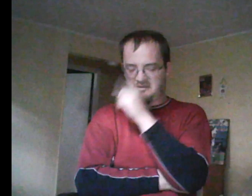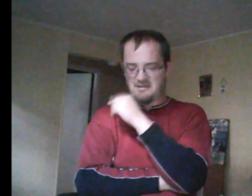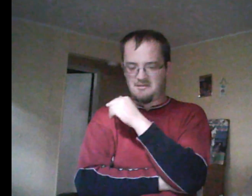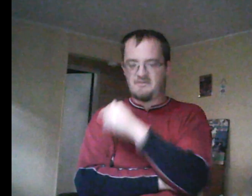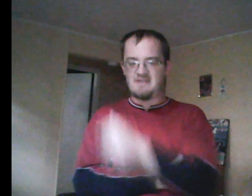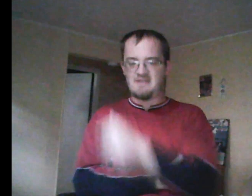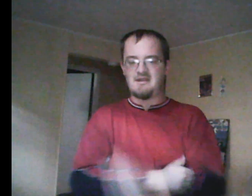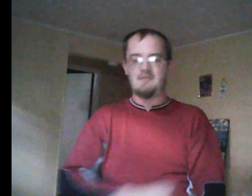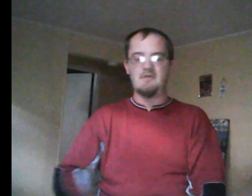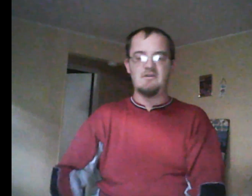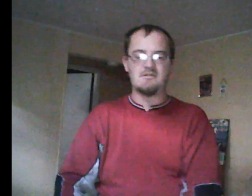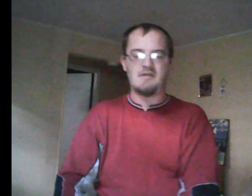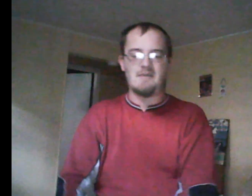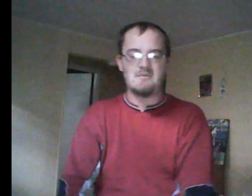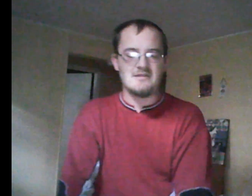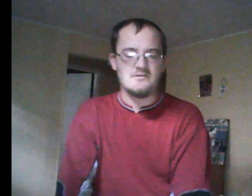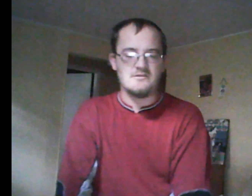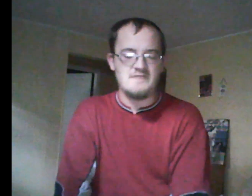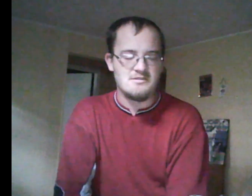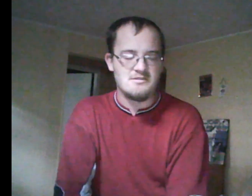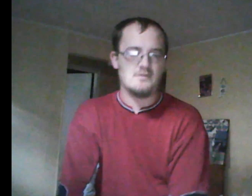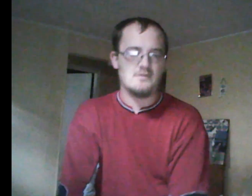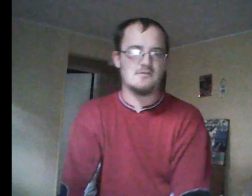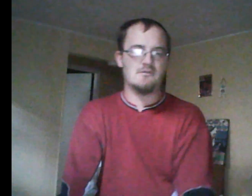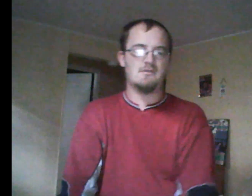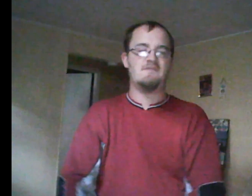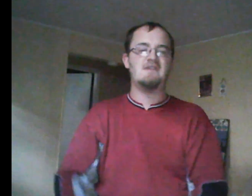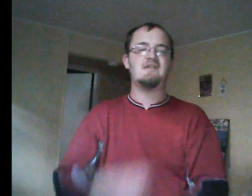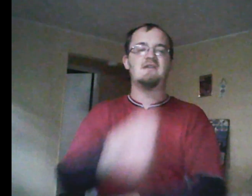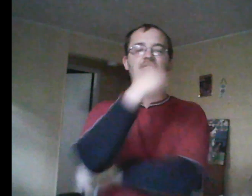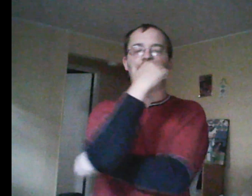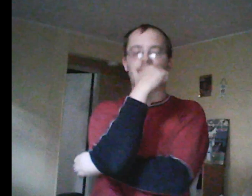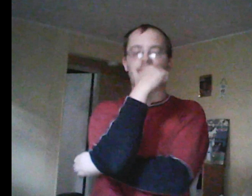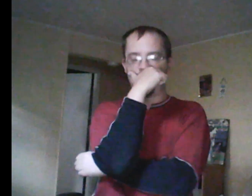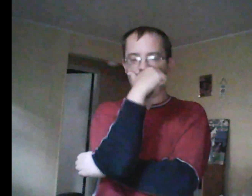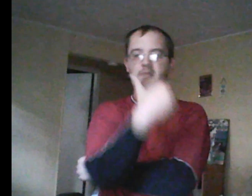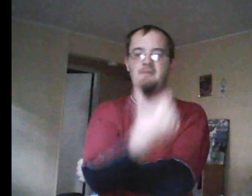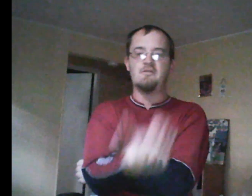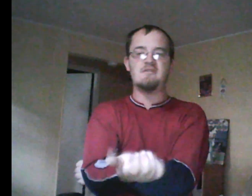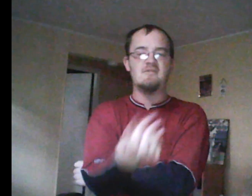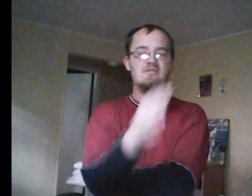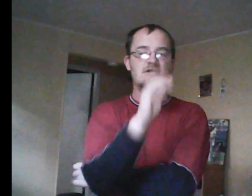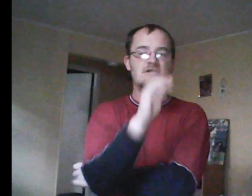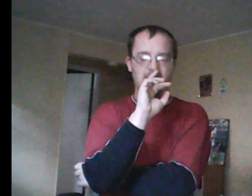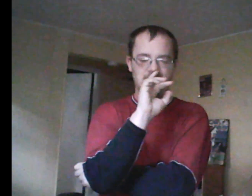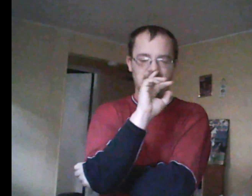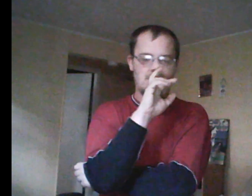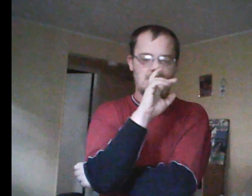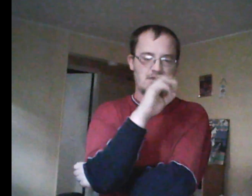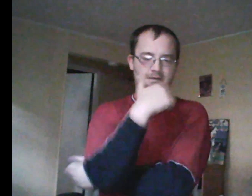I think that's how you say it. Remember, I'm 37, so I don't know much about the slang nowadays. But, yeah. I feel like